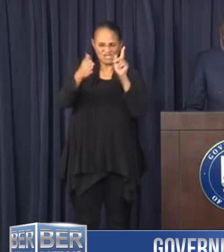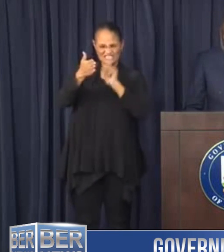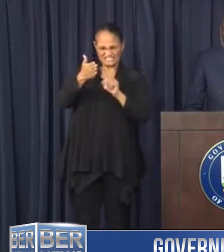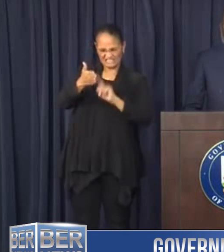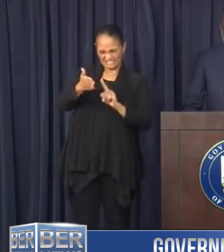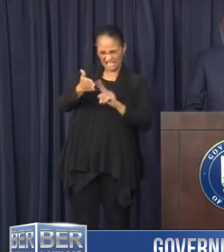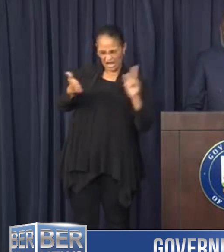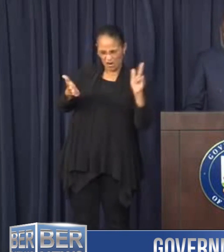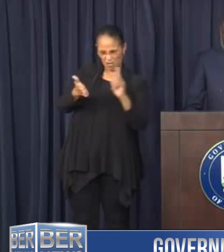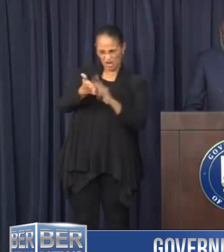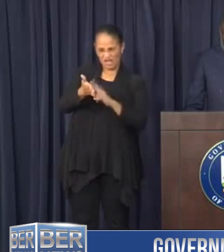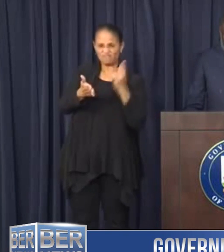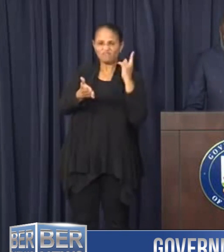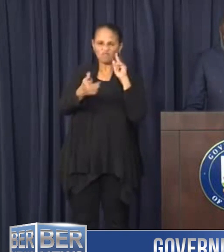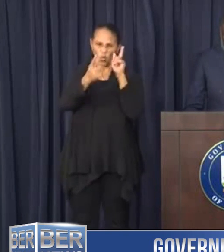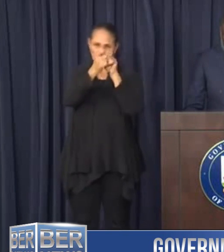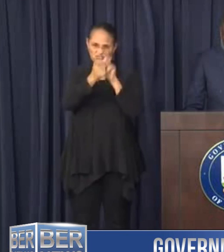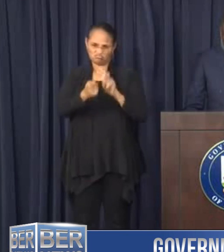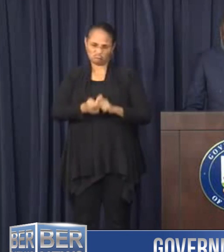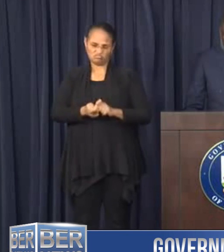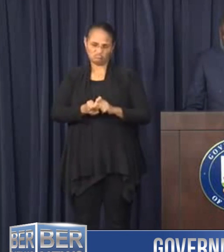directly for any flight details.